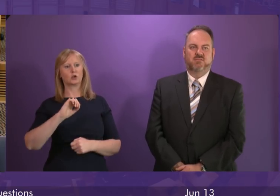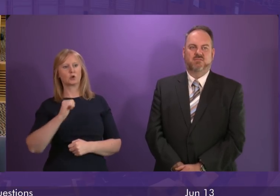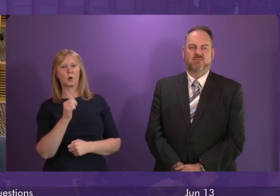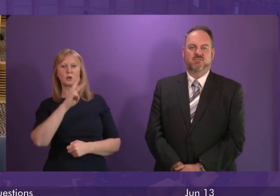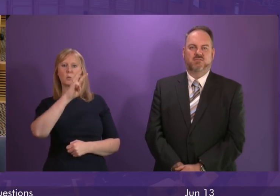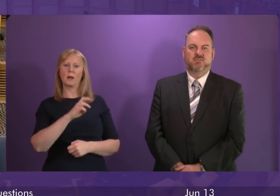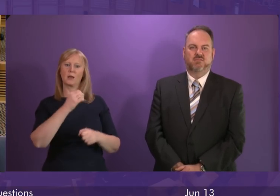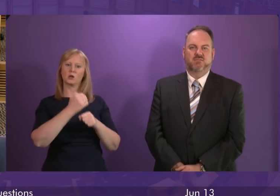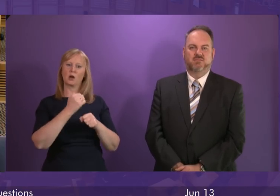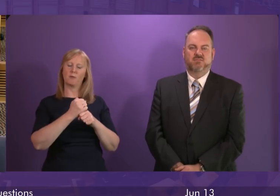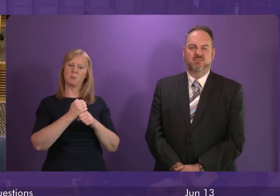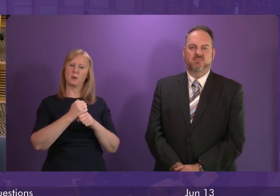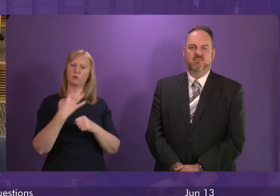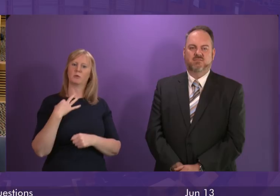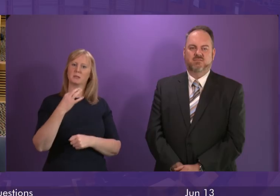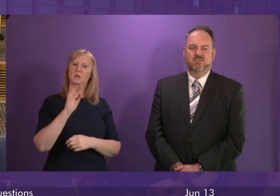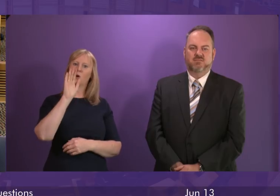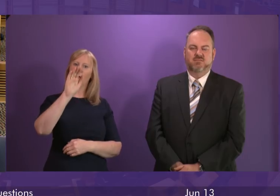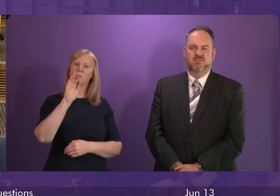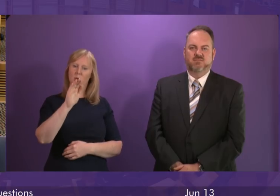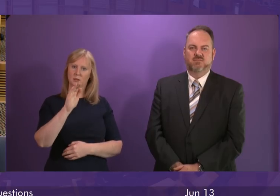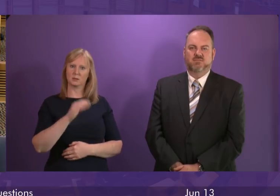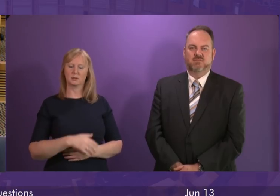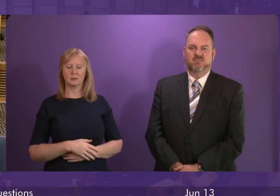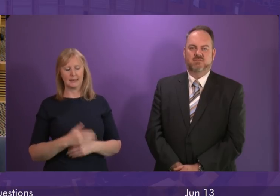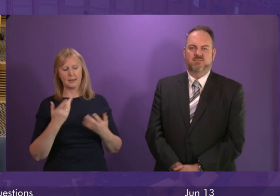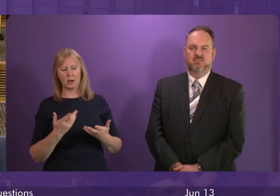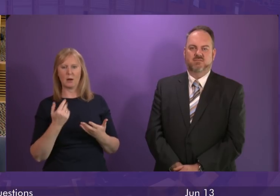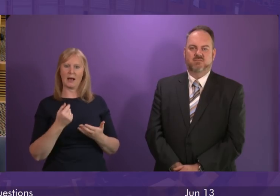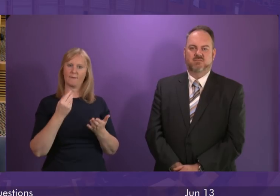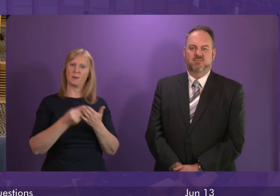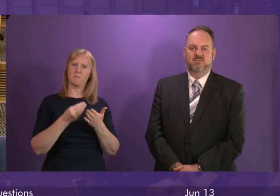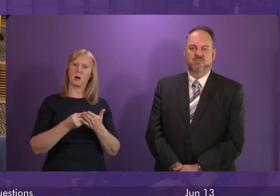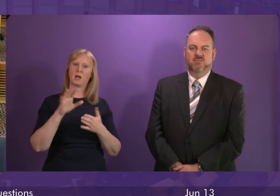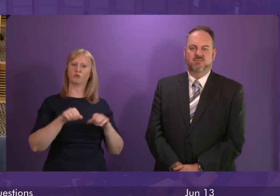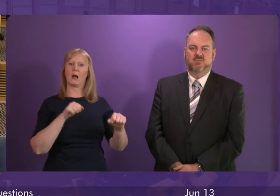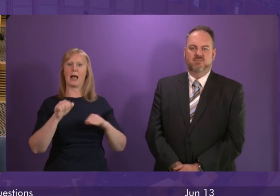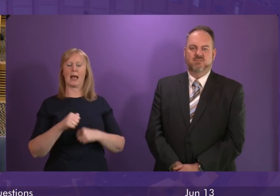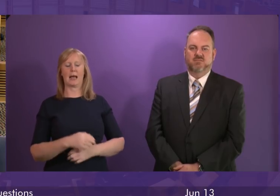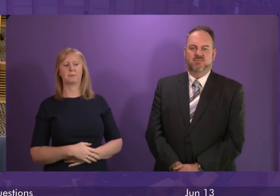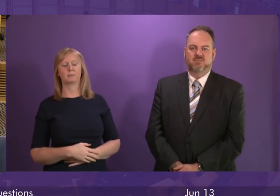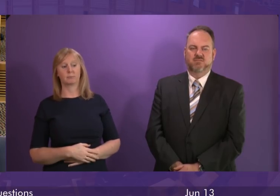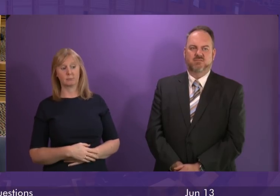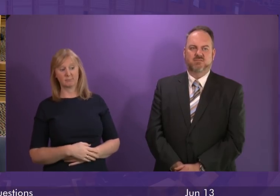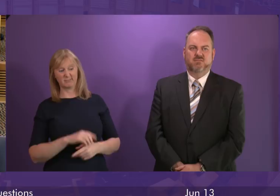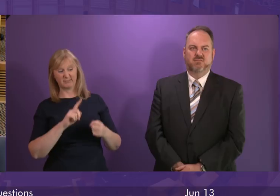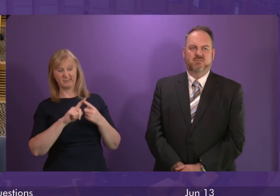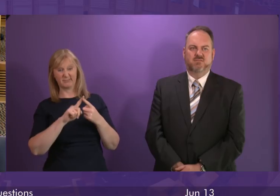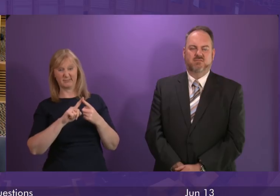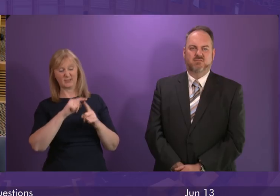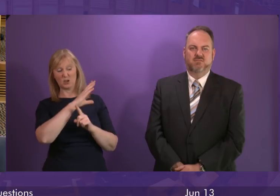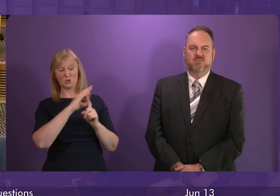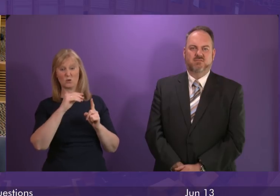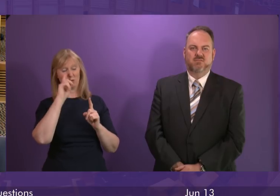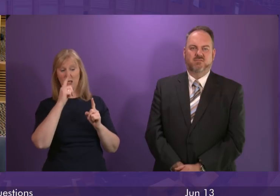interests overseas and now we have the money grab. I think we're learning two things. Firstly the Tories cannot be trusted